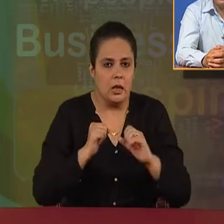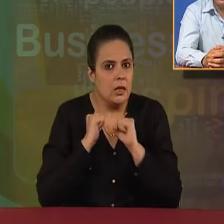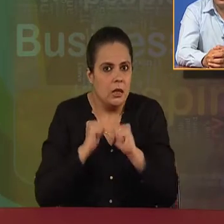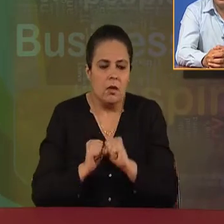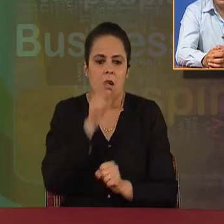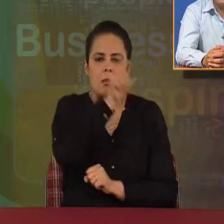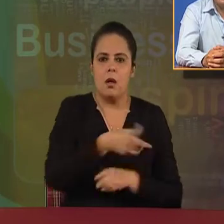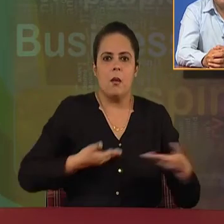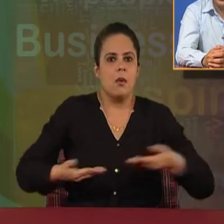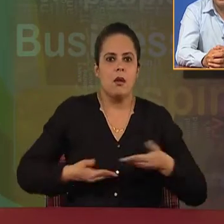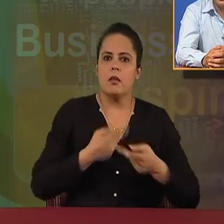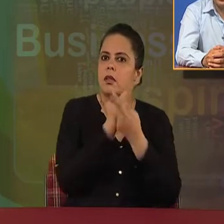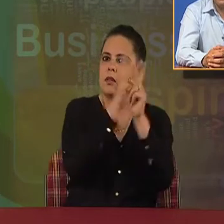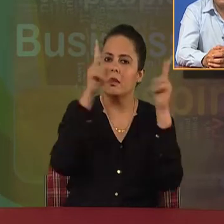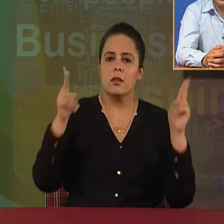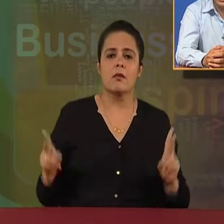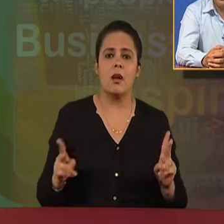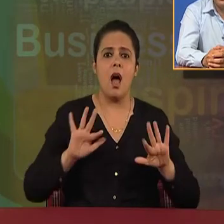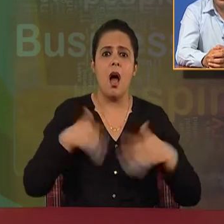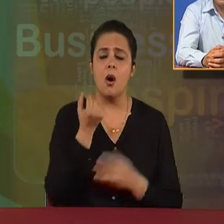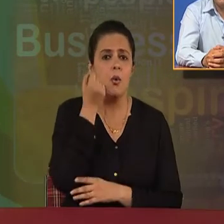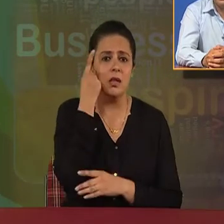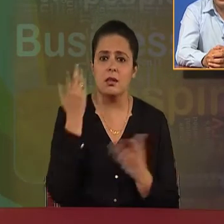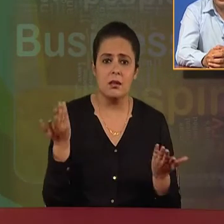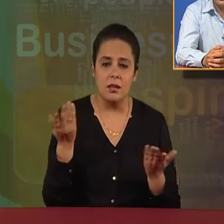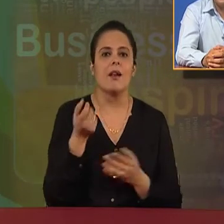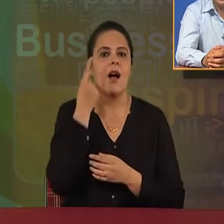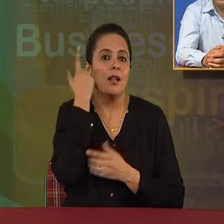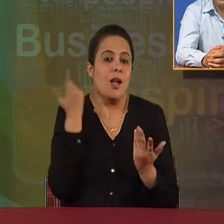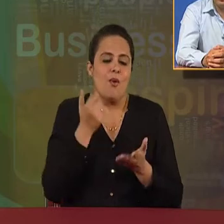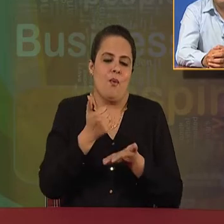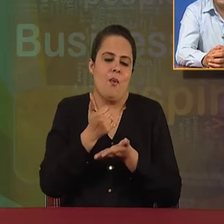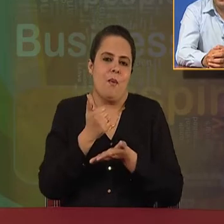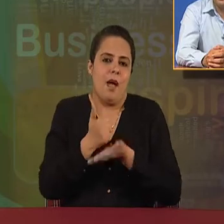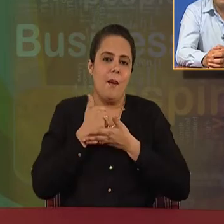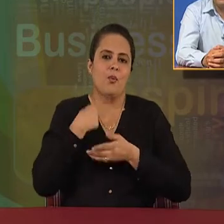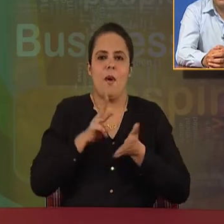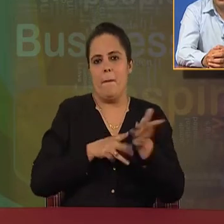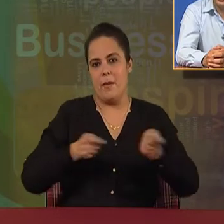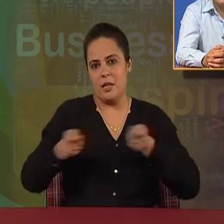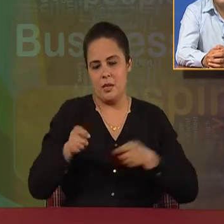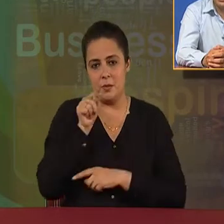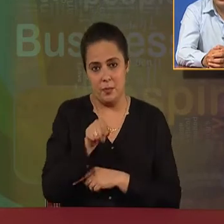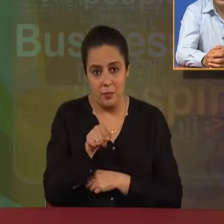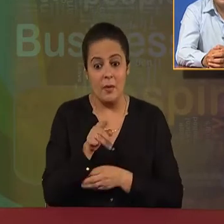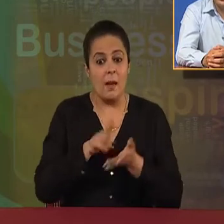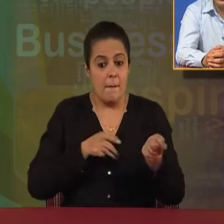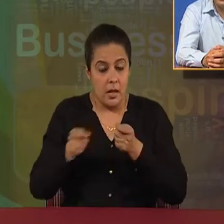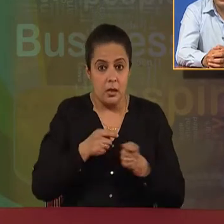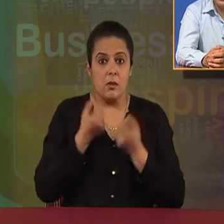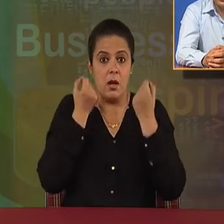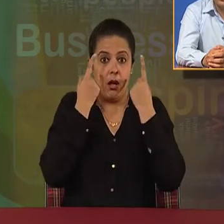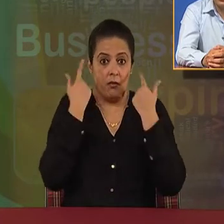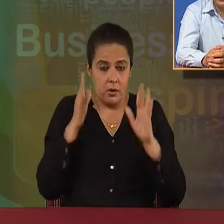behavior. But it is only management which will help in understanding the behavior of these people, and then direct their